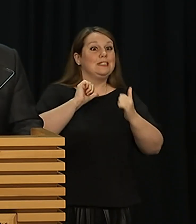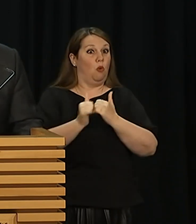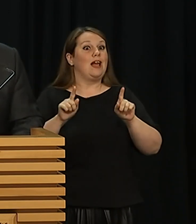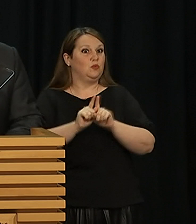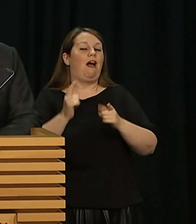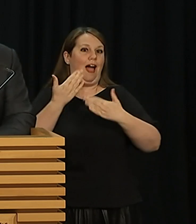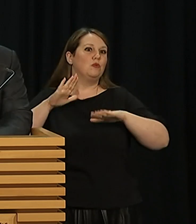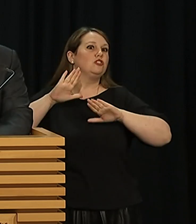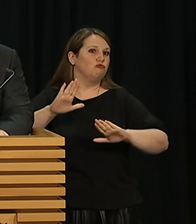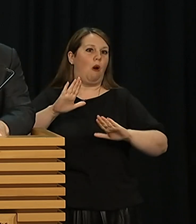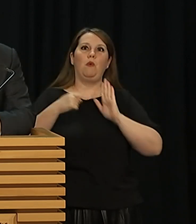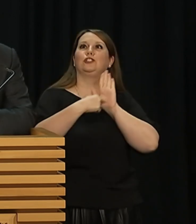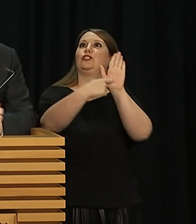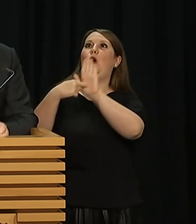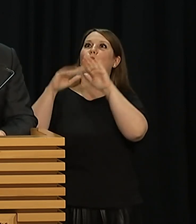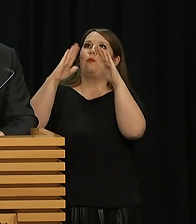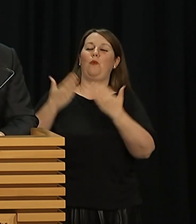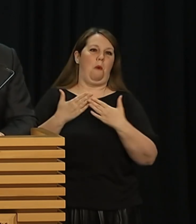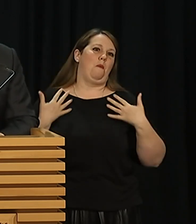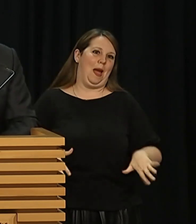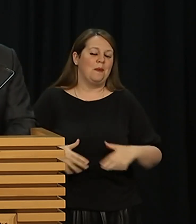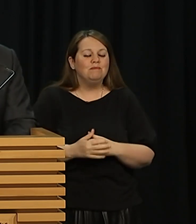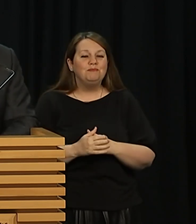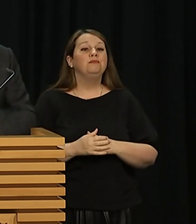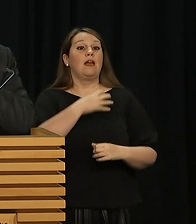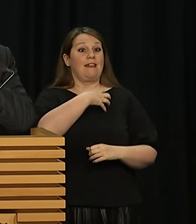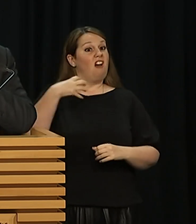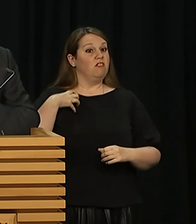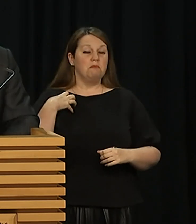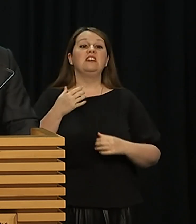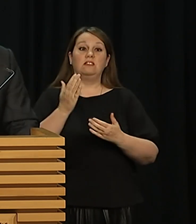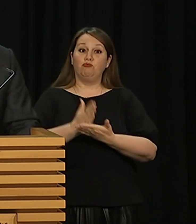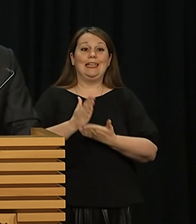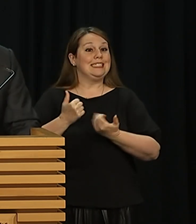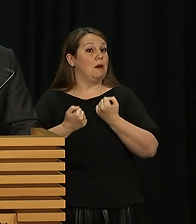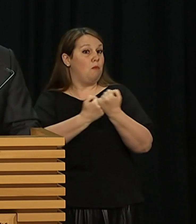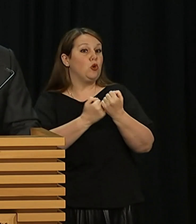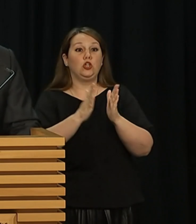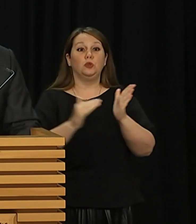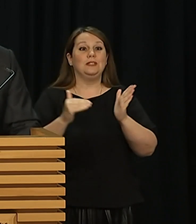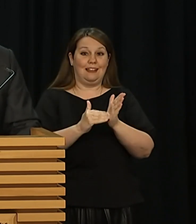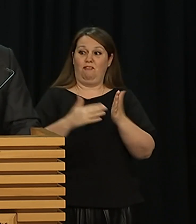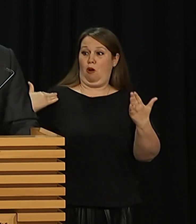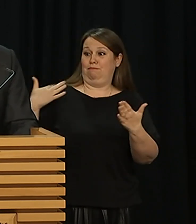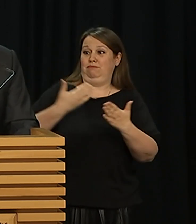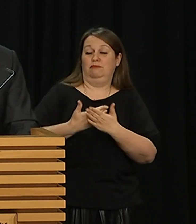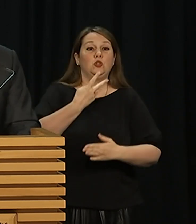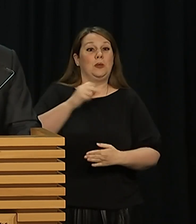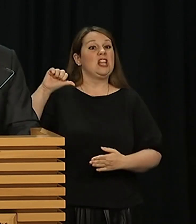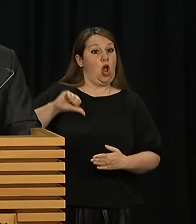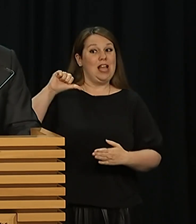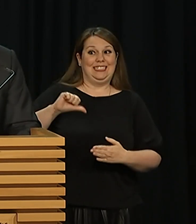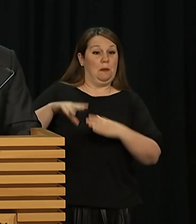Zealand. From the Government's perspective, we have supported New Zealand Rugby from the time of the bid through close to $20 million